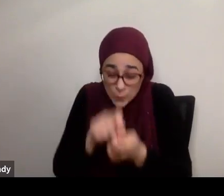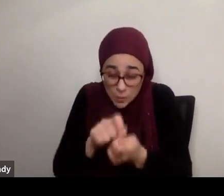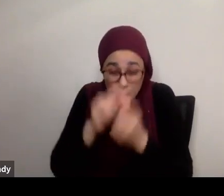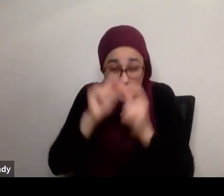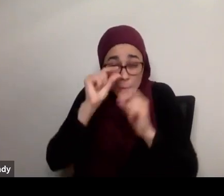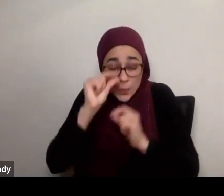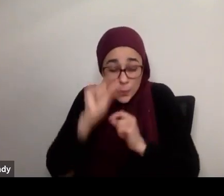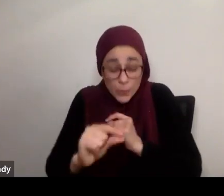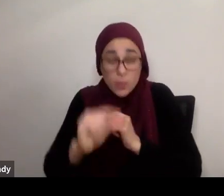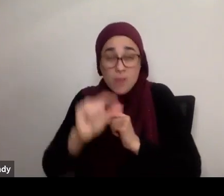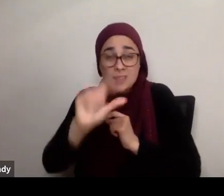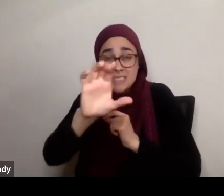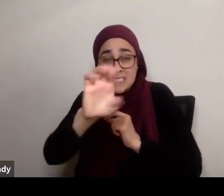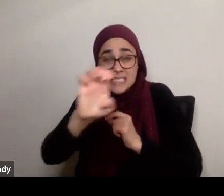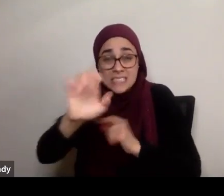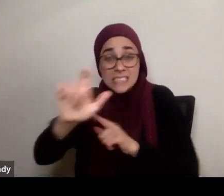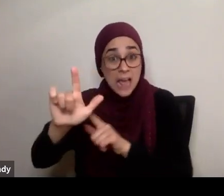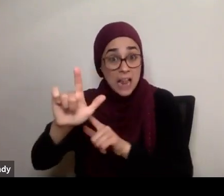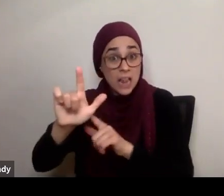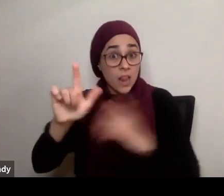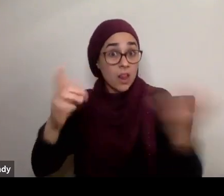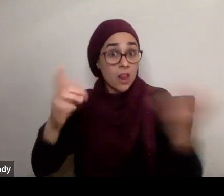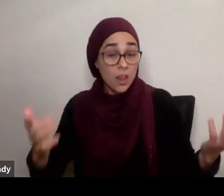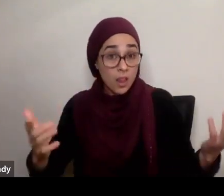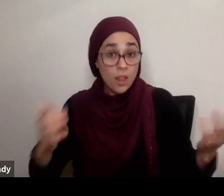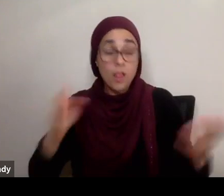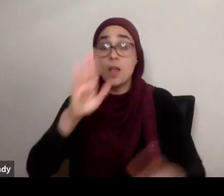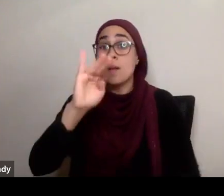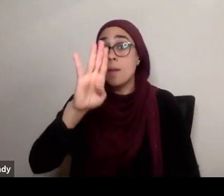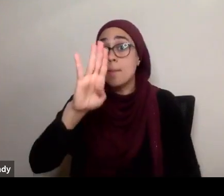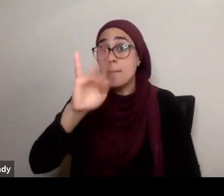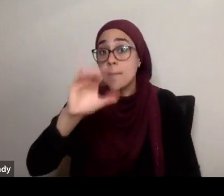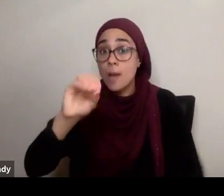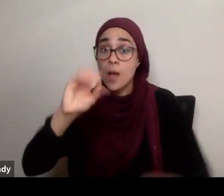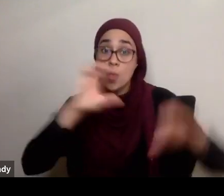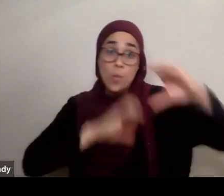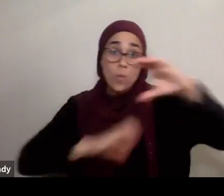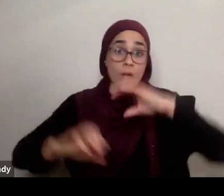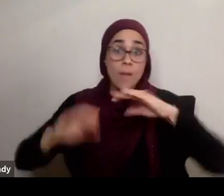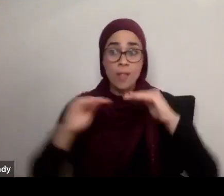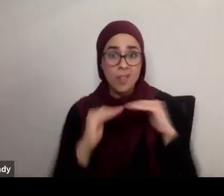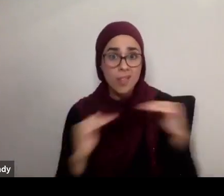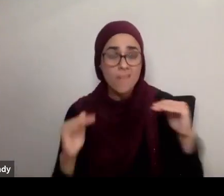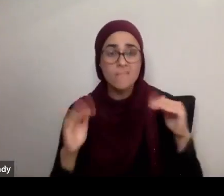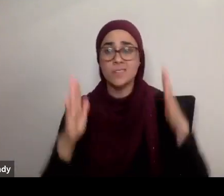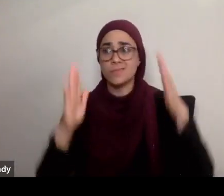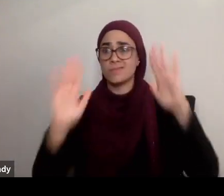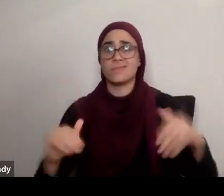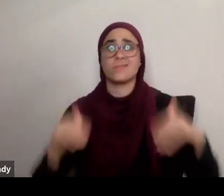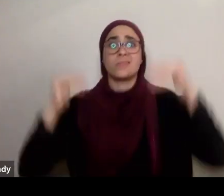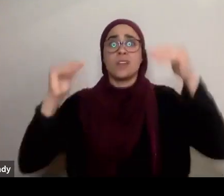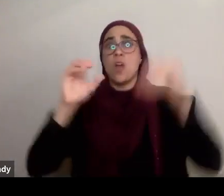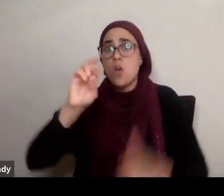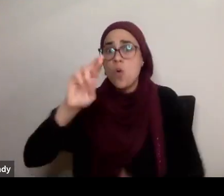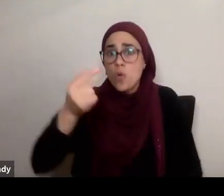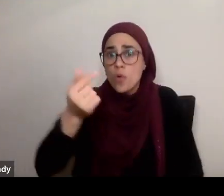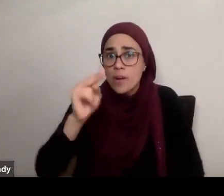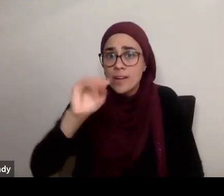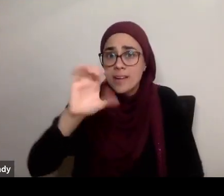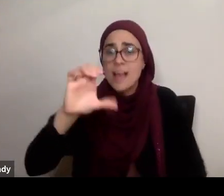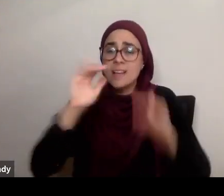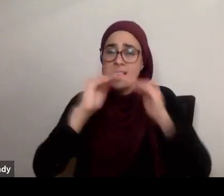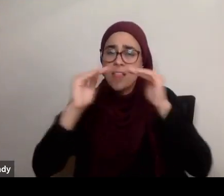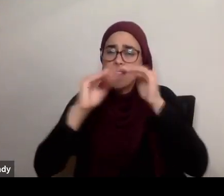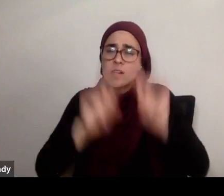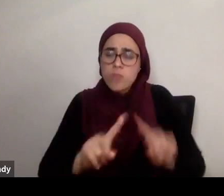equilibriums that are taking place. In a biochemical level, on an organic level, in a single individual being, all these processes